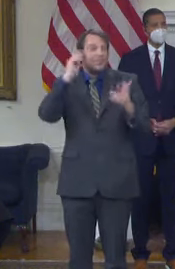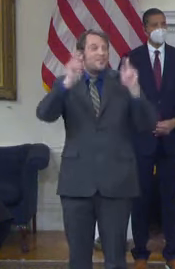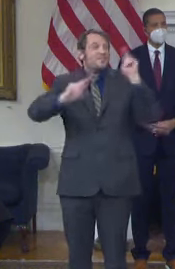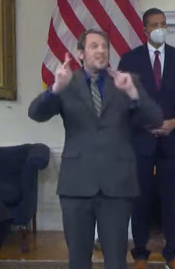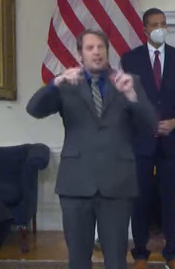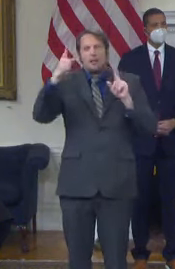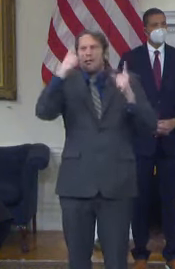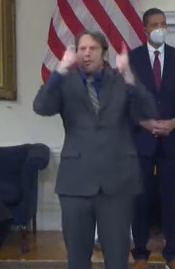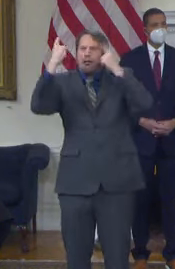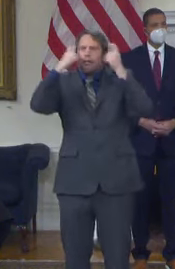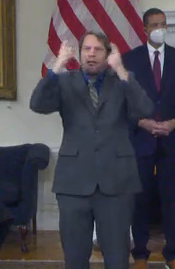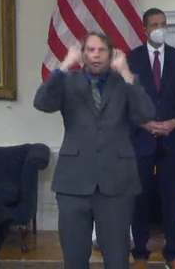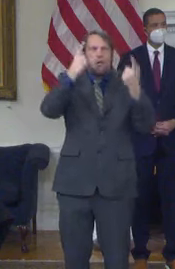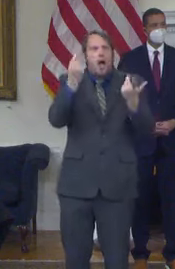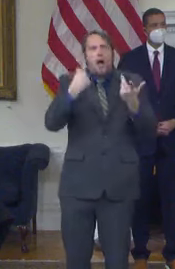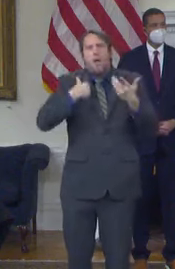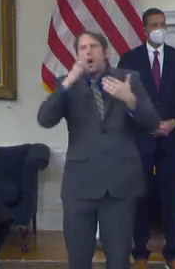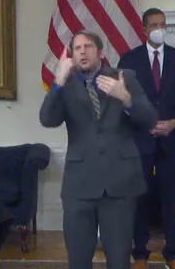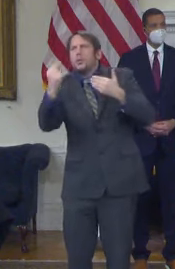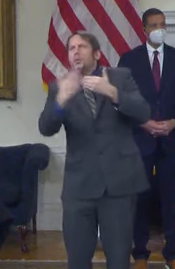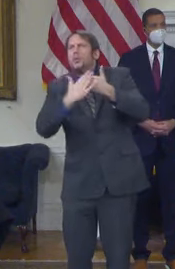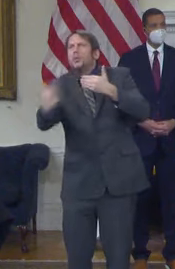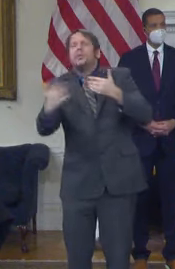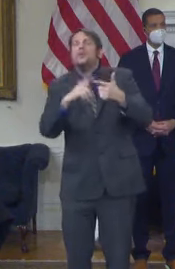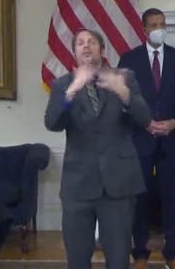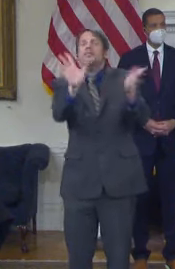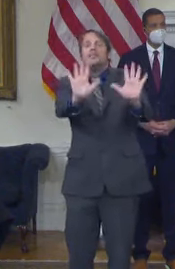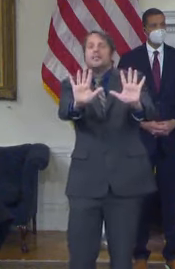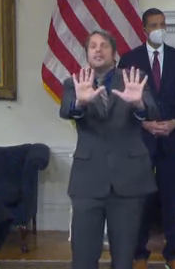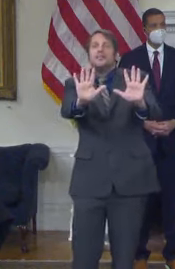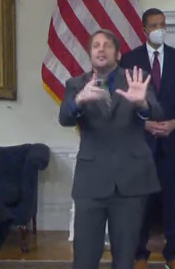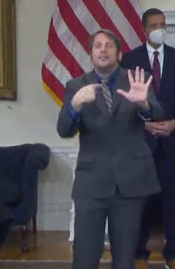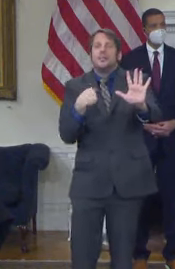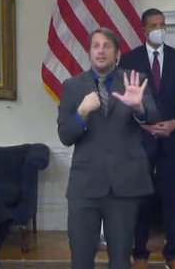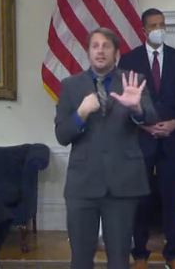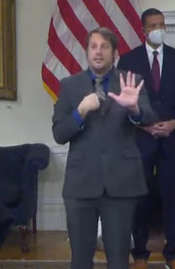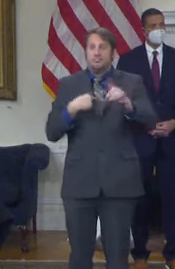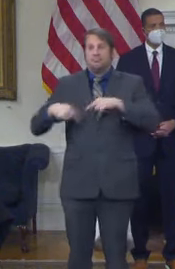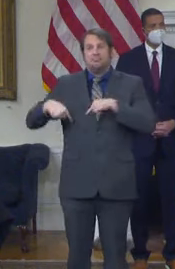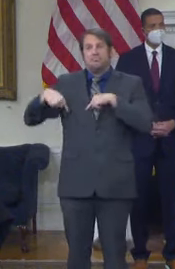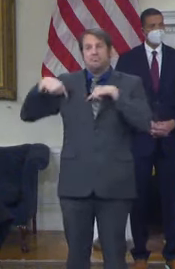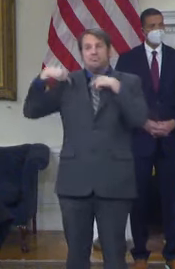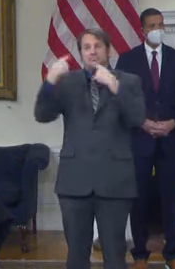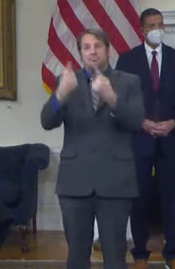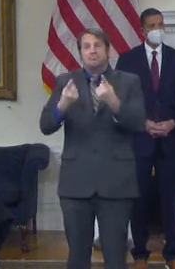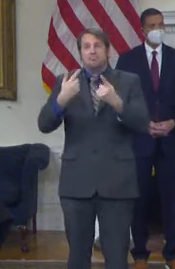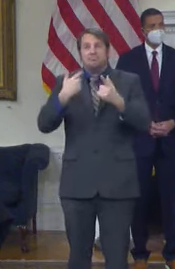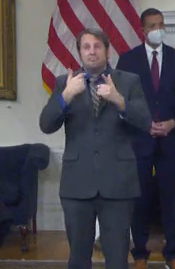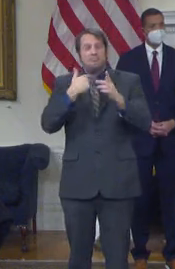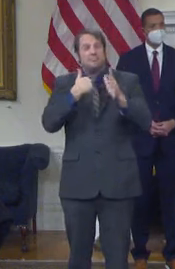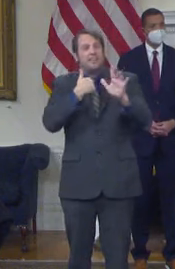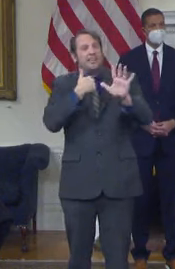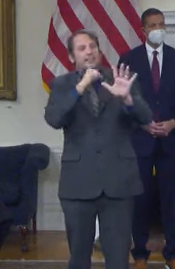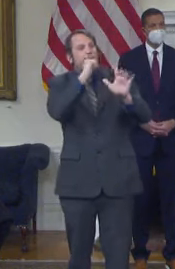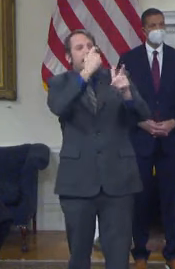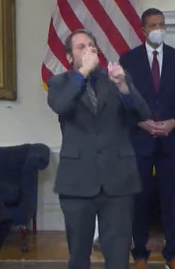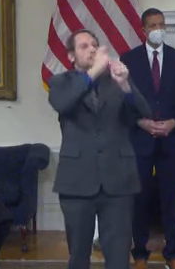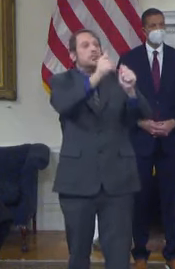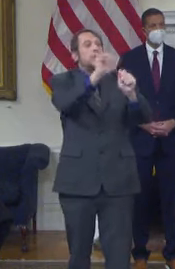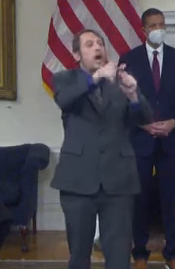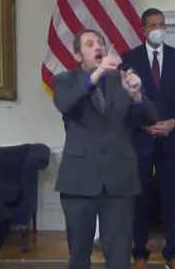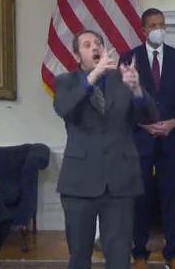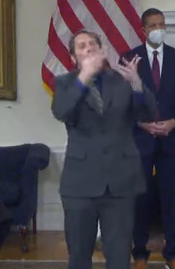My answer is the same. It's been every time they've asked me for the past year, and that's that I'm not really interested in what the future political